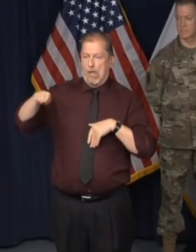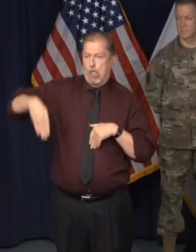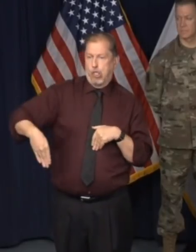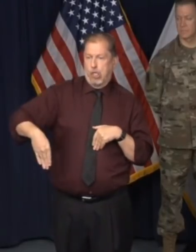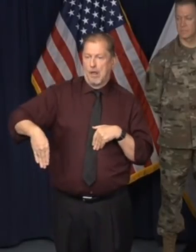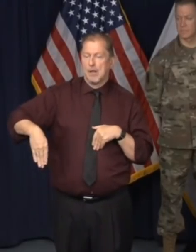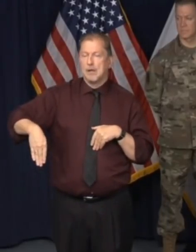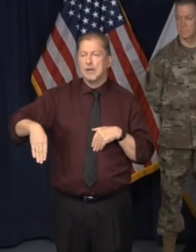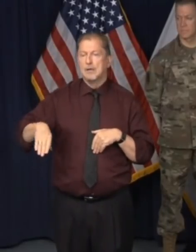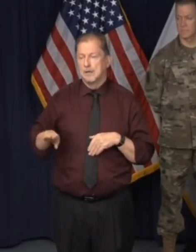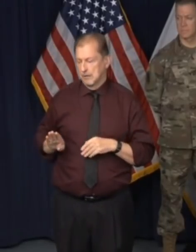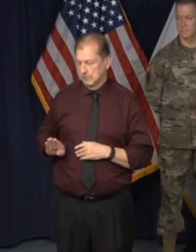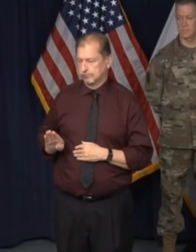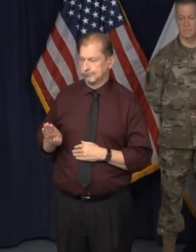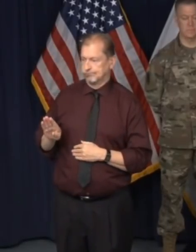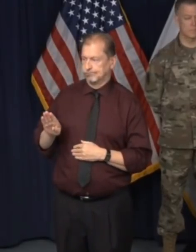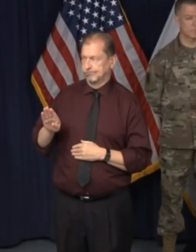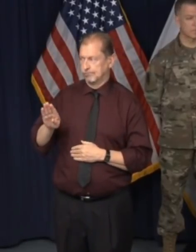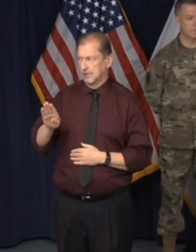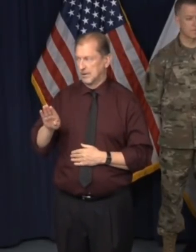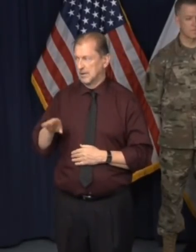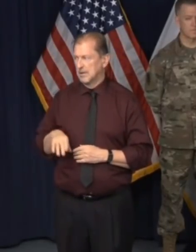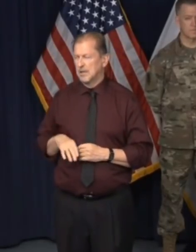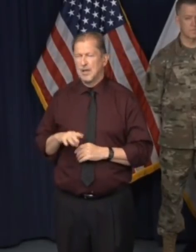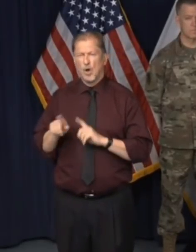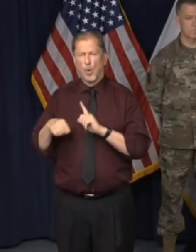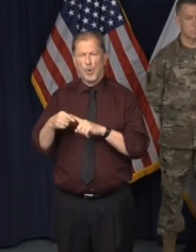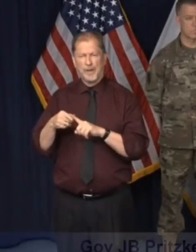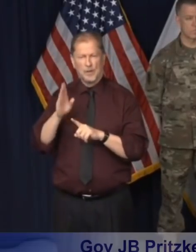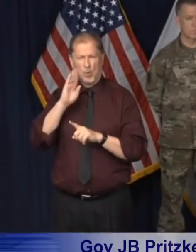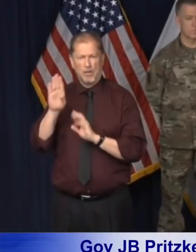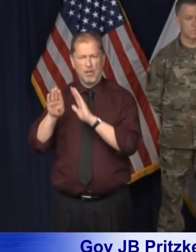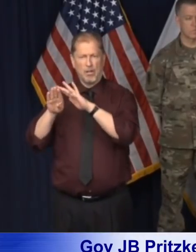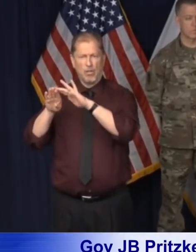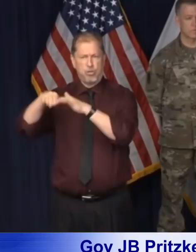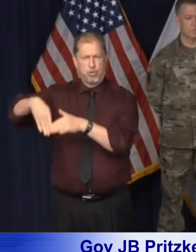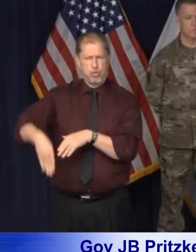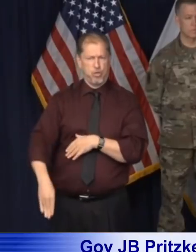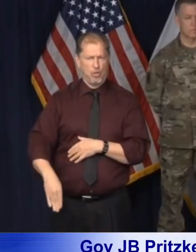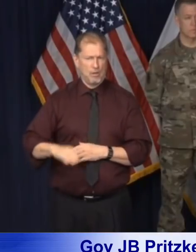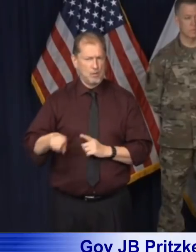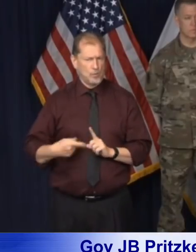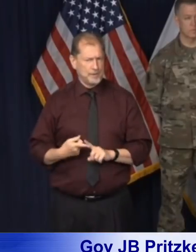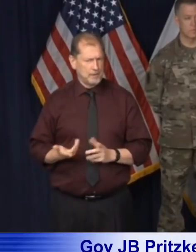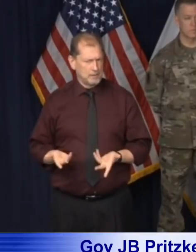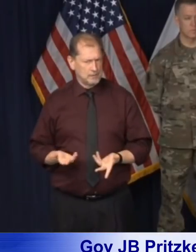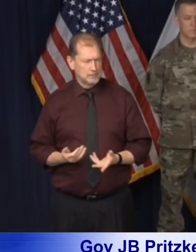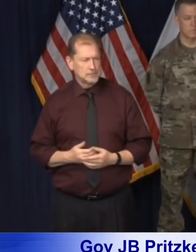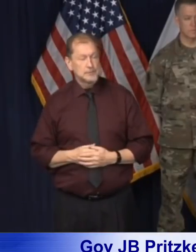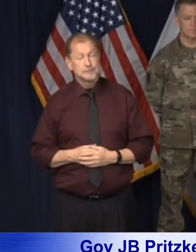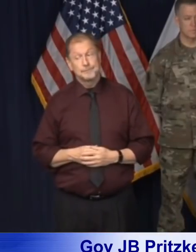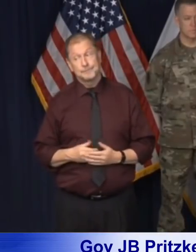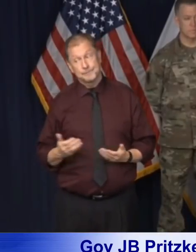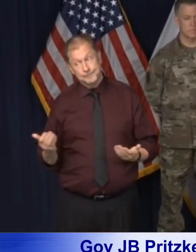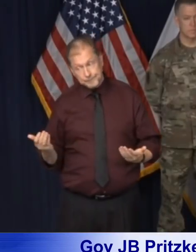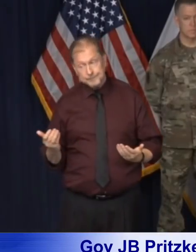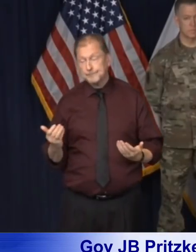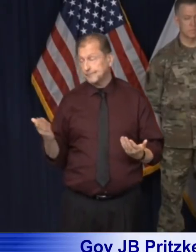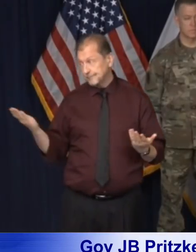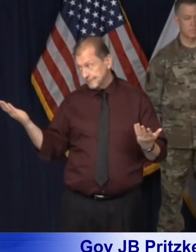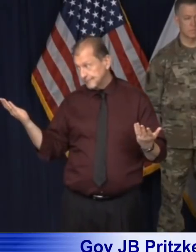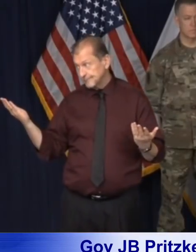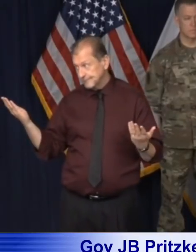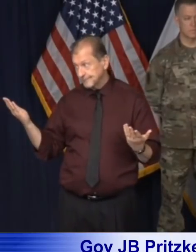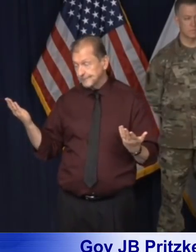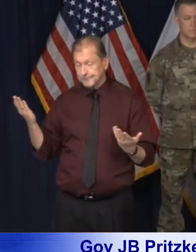are the scientists telling you about finally putting the state on a downward trend? Um, it, it's an excellent question. And we're, we're